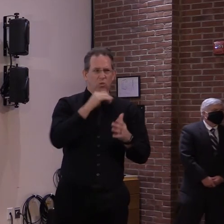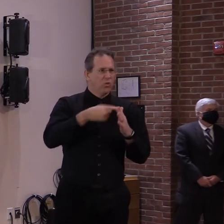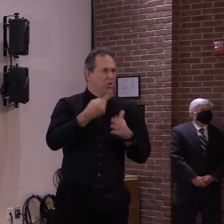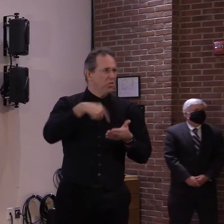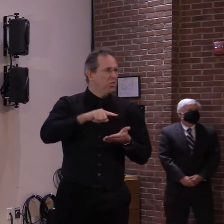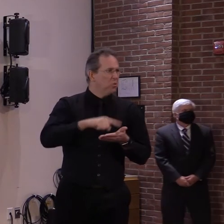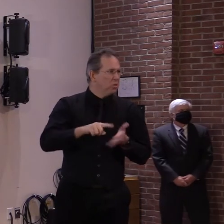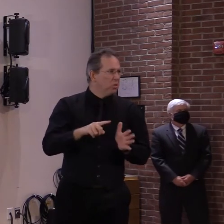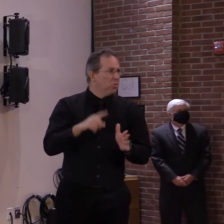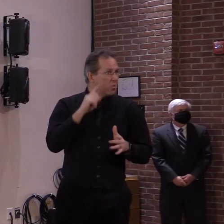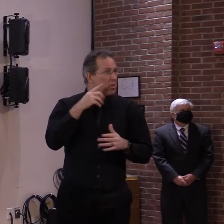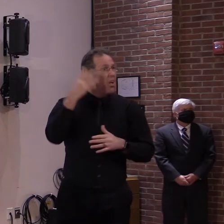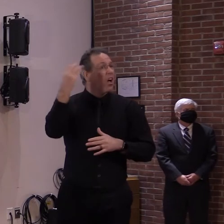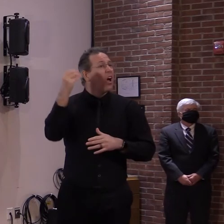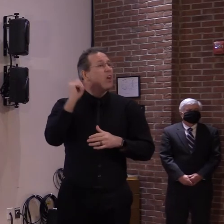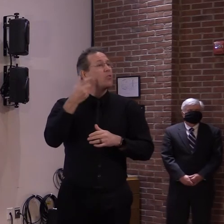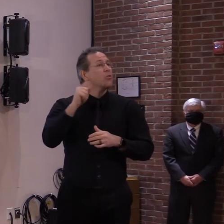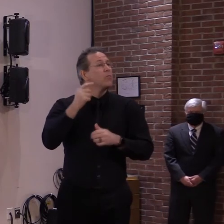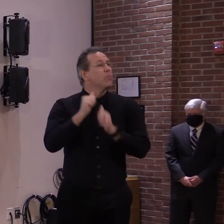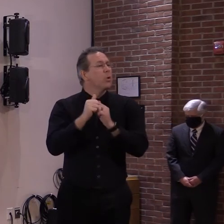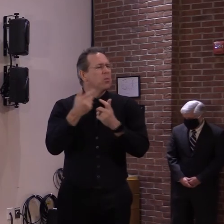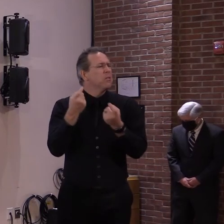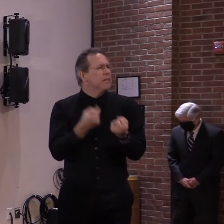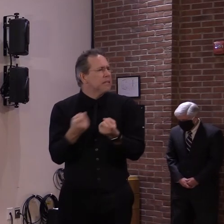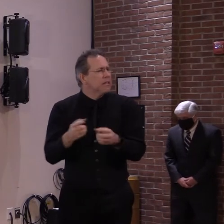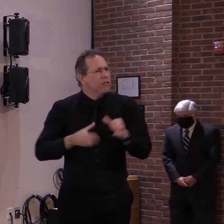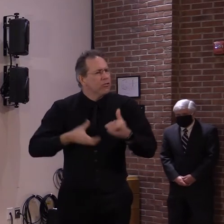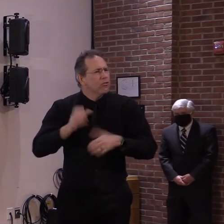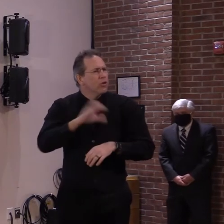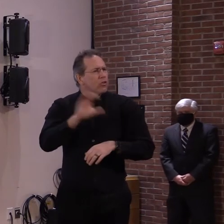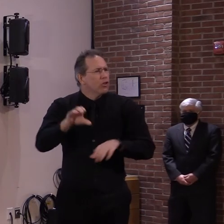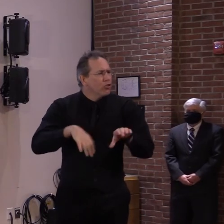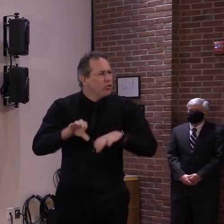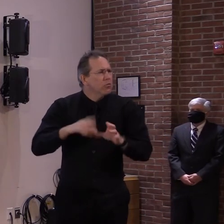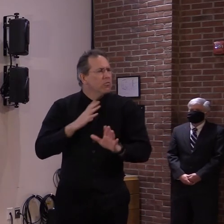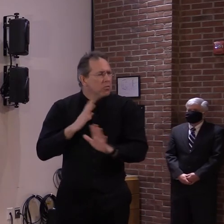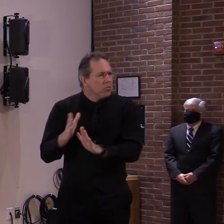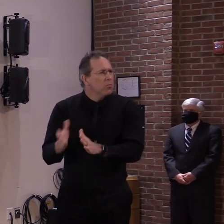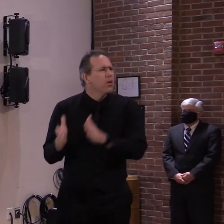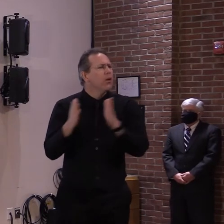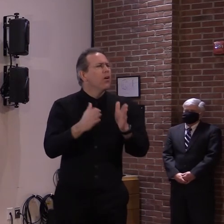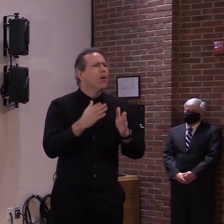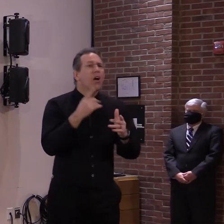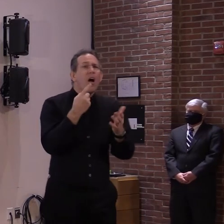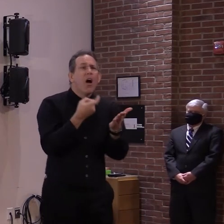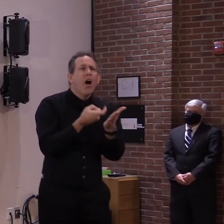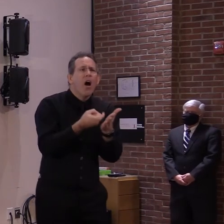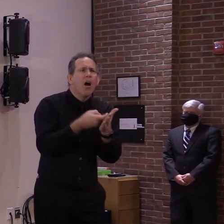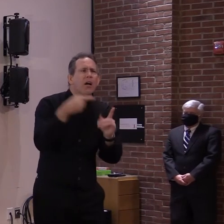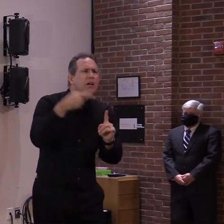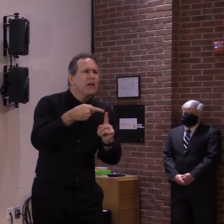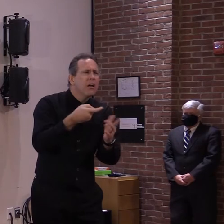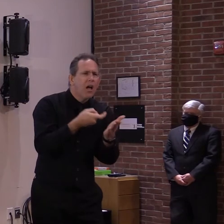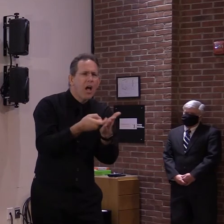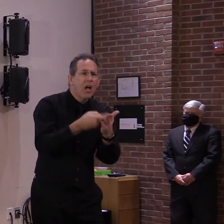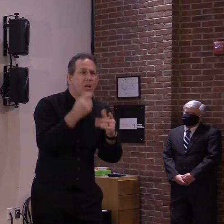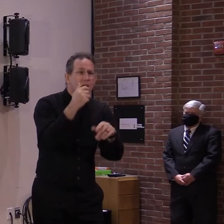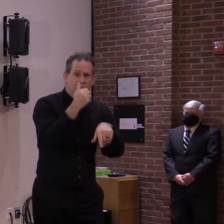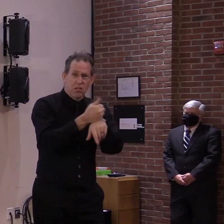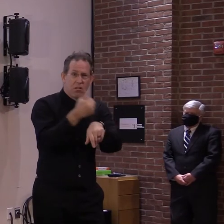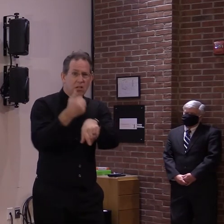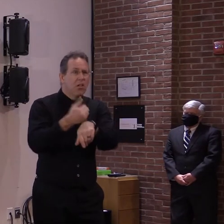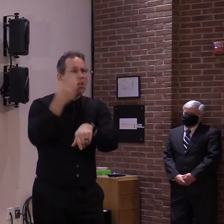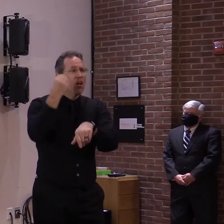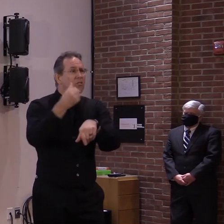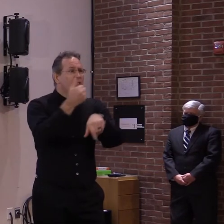this mean that, you know, two hockey teams from two different schools can compete if they're competing in an outdoor rink and,